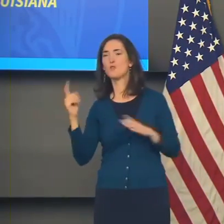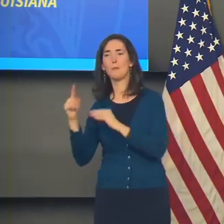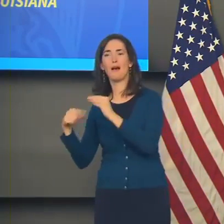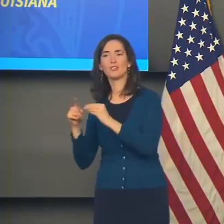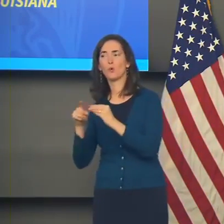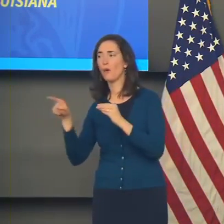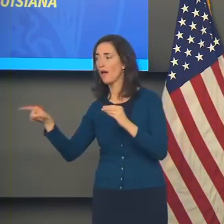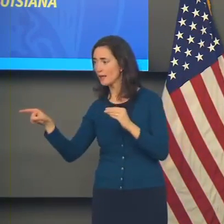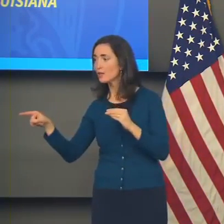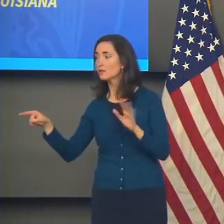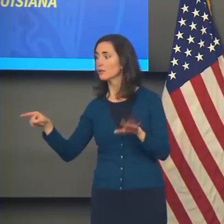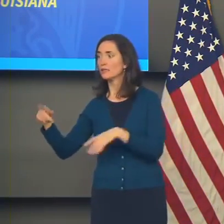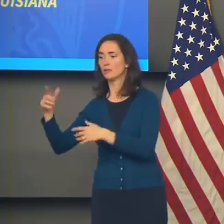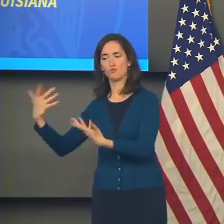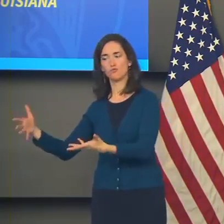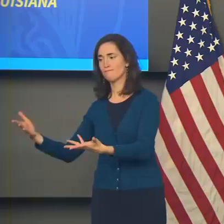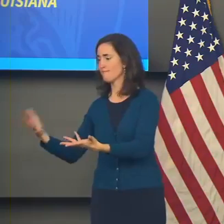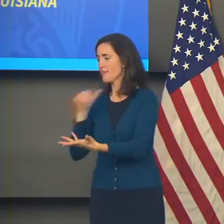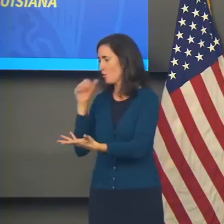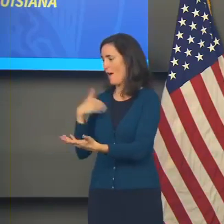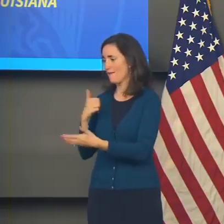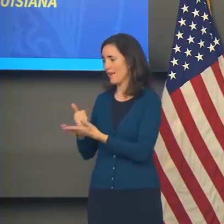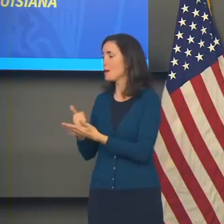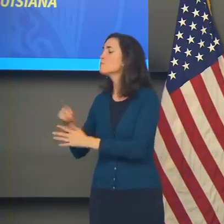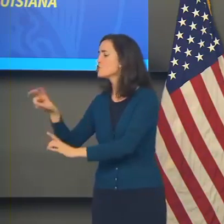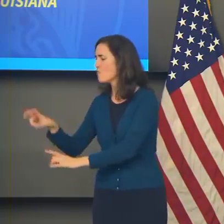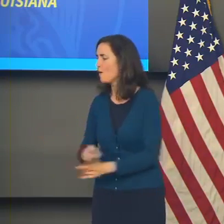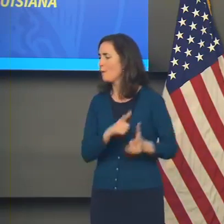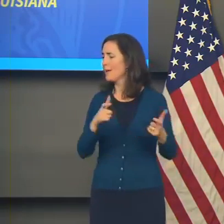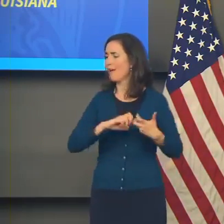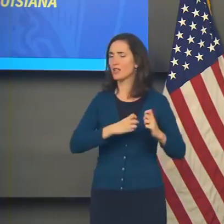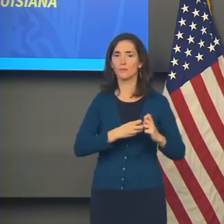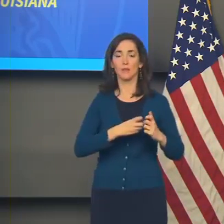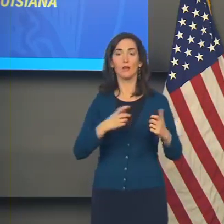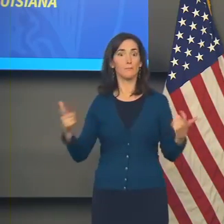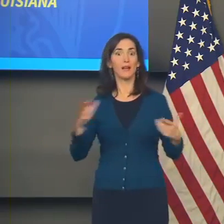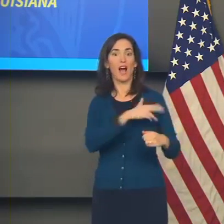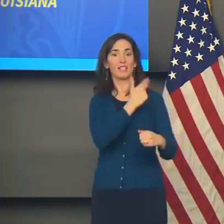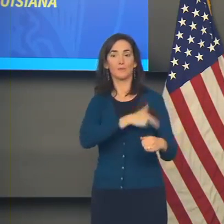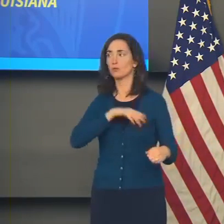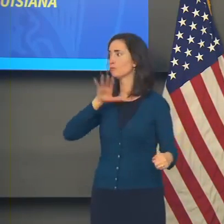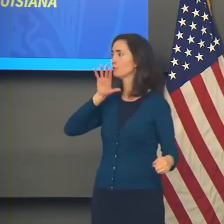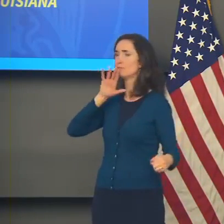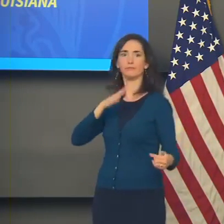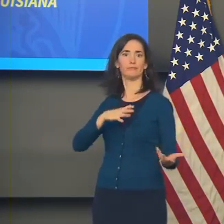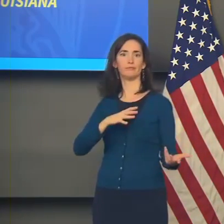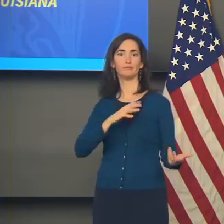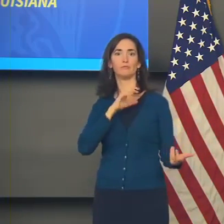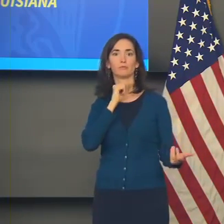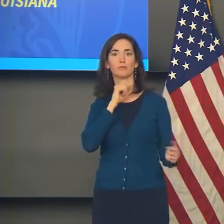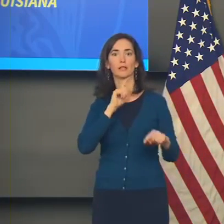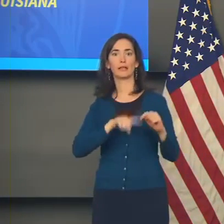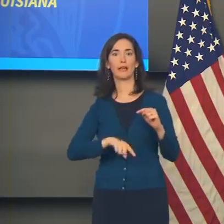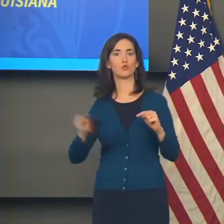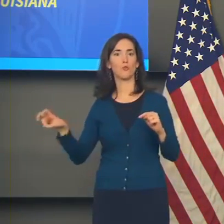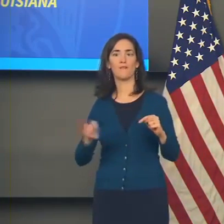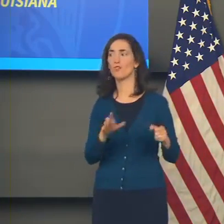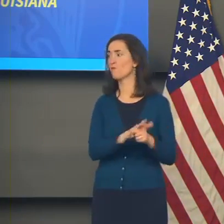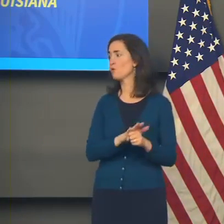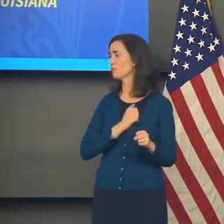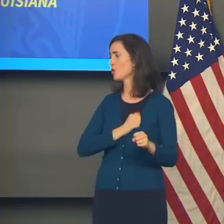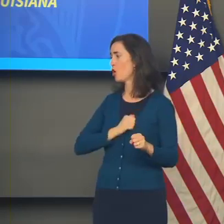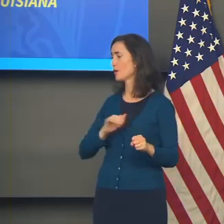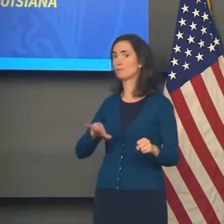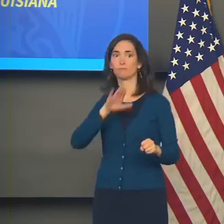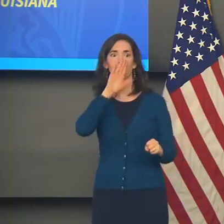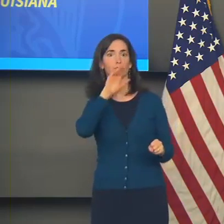now, can't get in to receive the care that they need. Because as I heard a colleague of mine say yesterday, there's